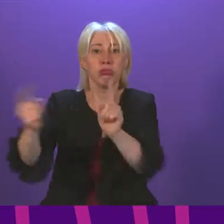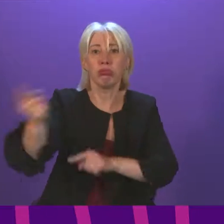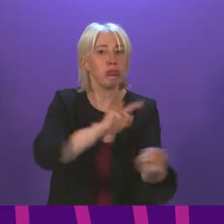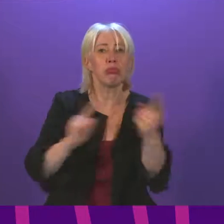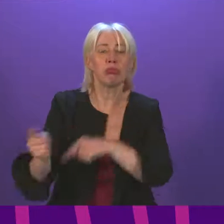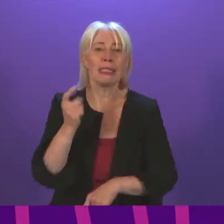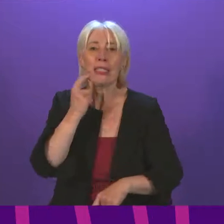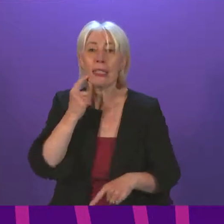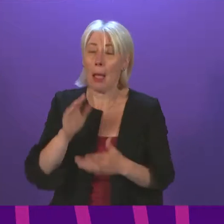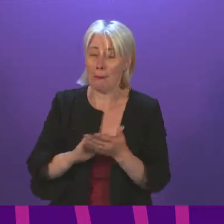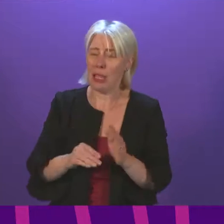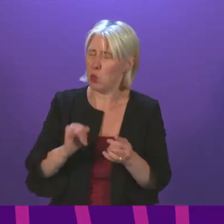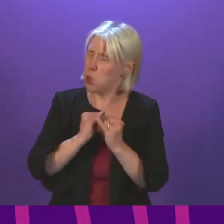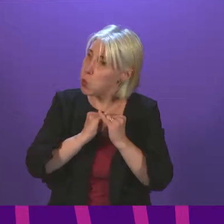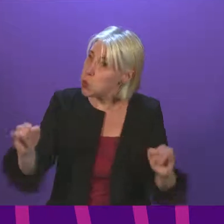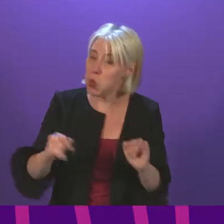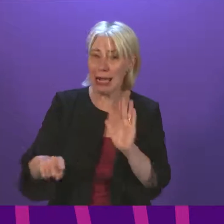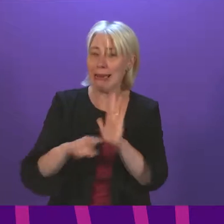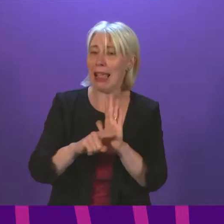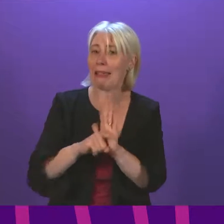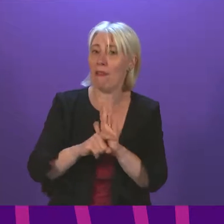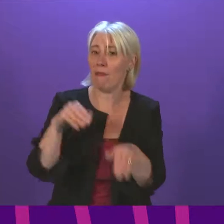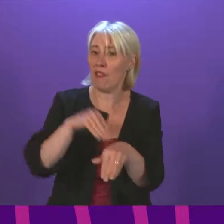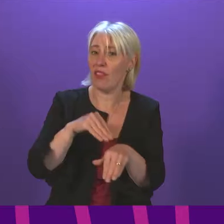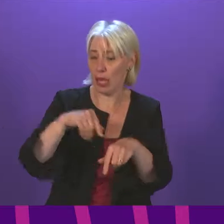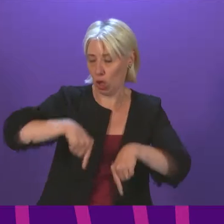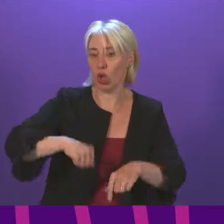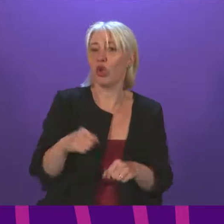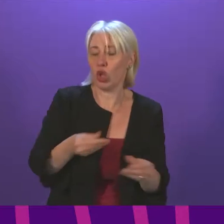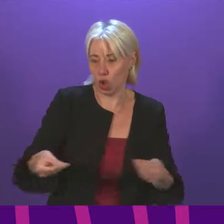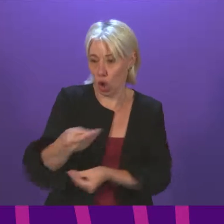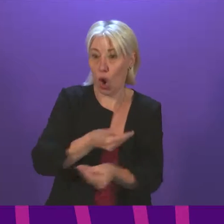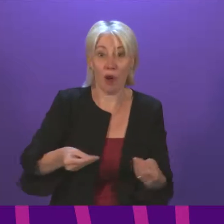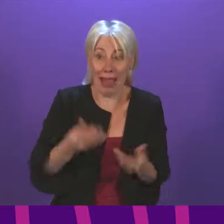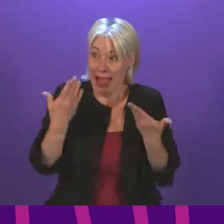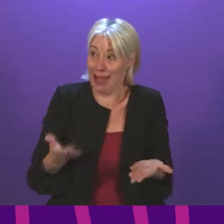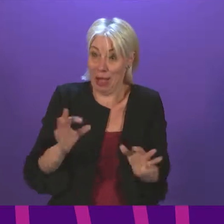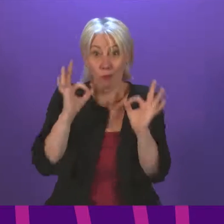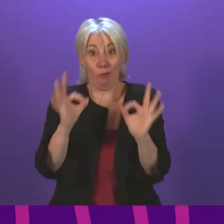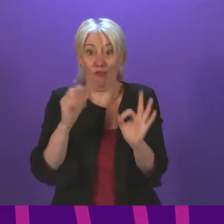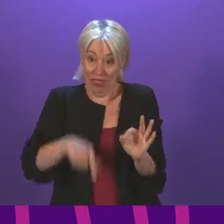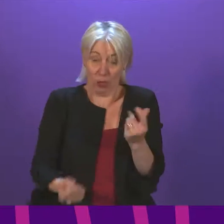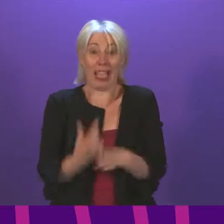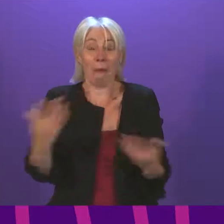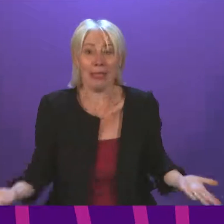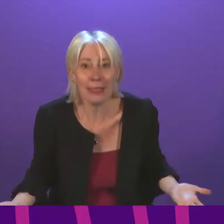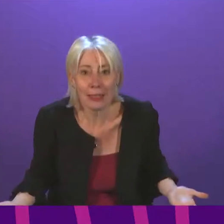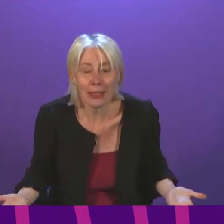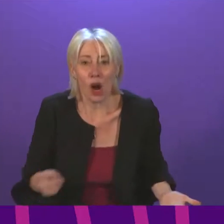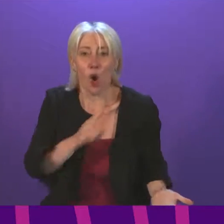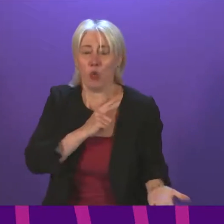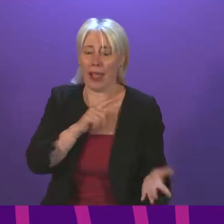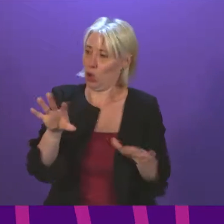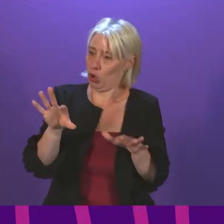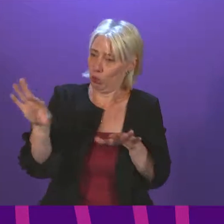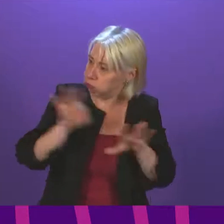significant and negative impact on the Scottish economy. That is exactly what is now happening because of the options